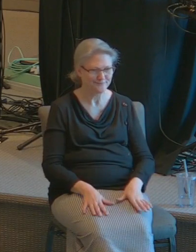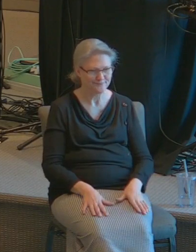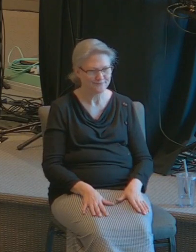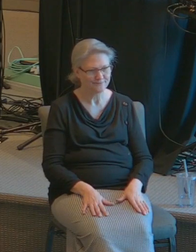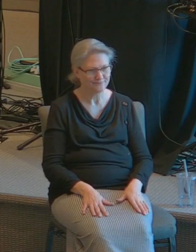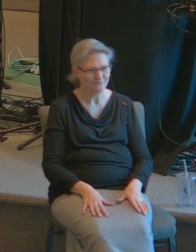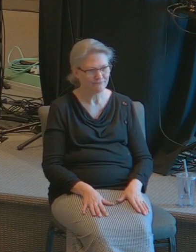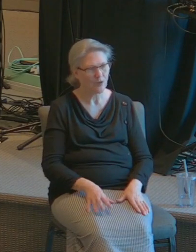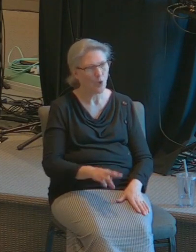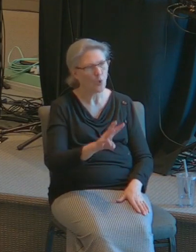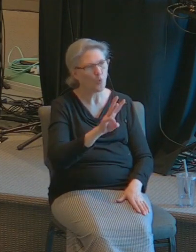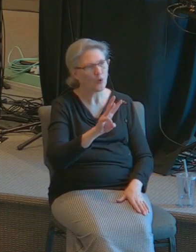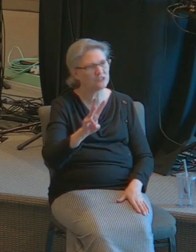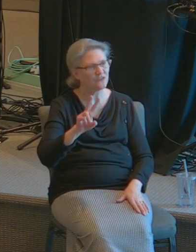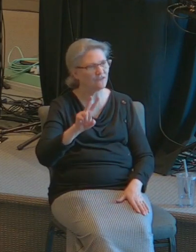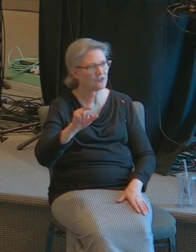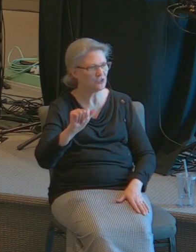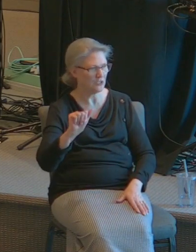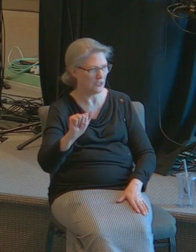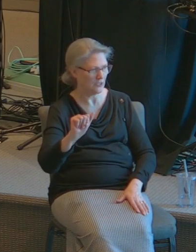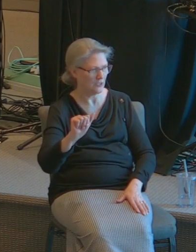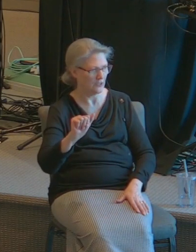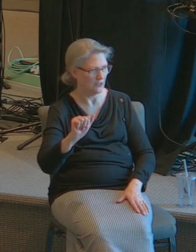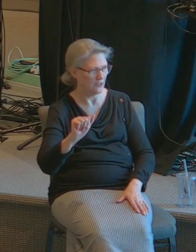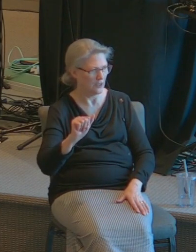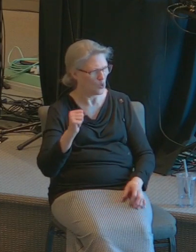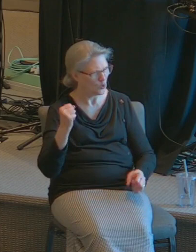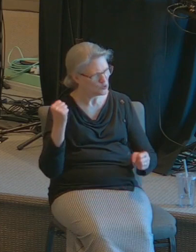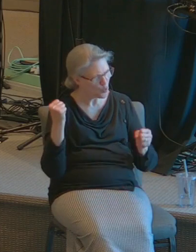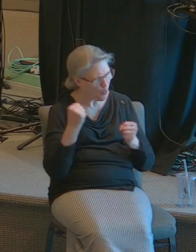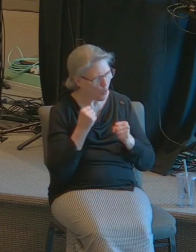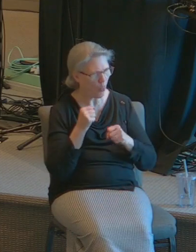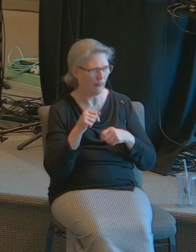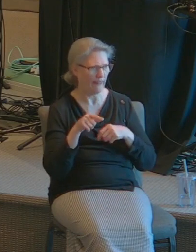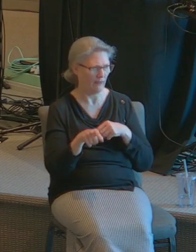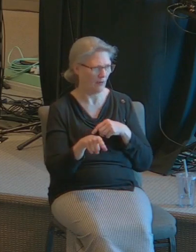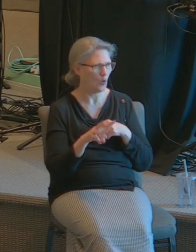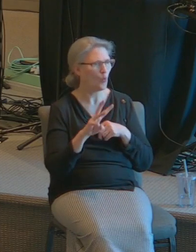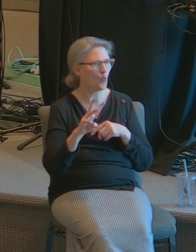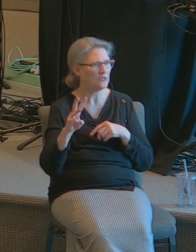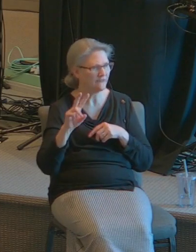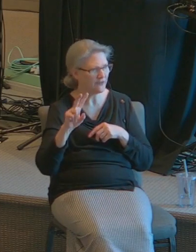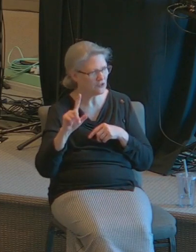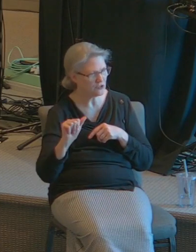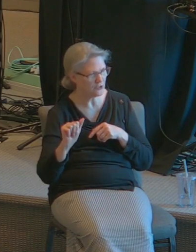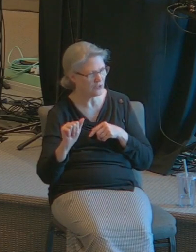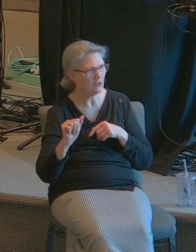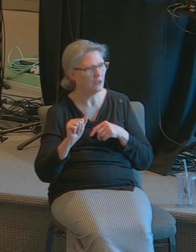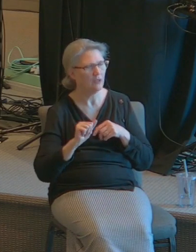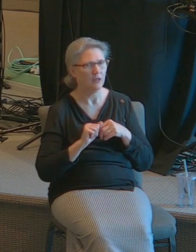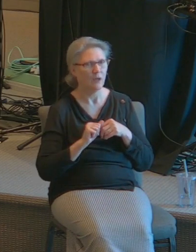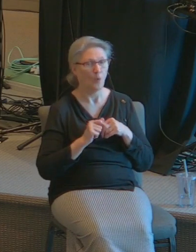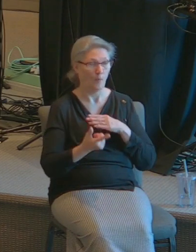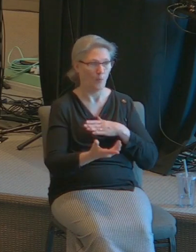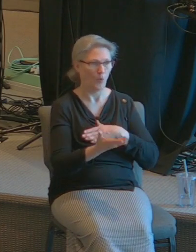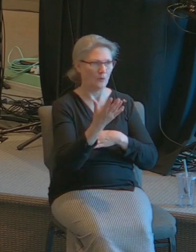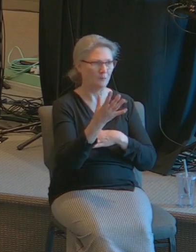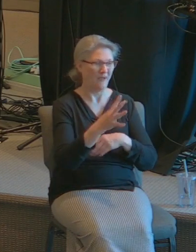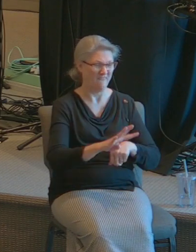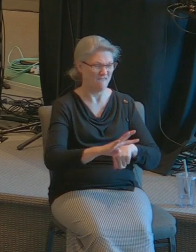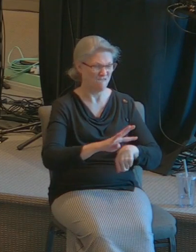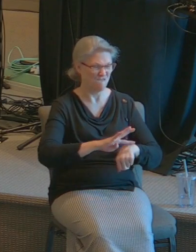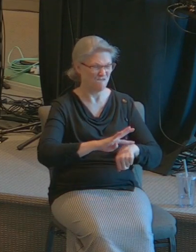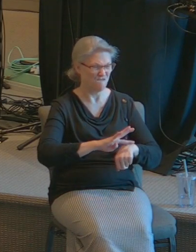West Virginia it gets really cold at times and one morning it was about four